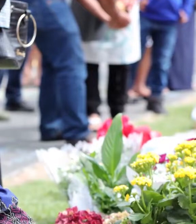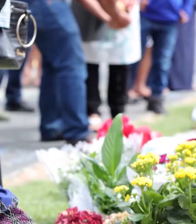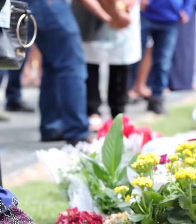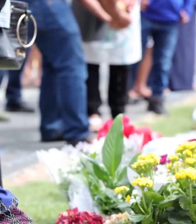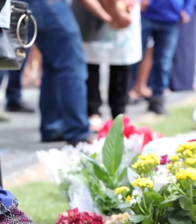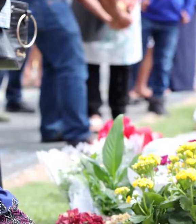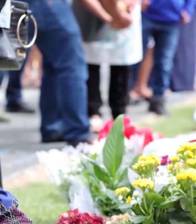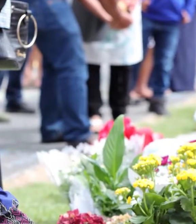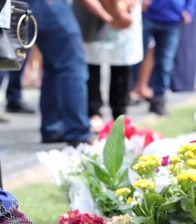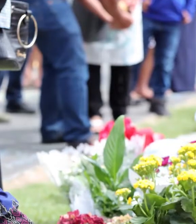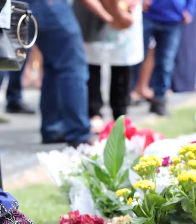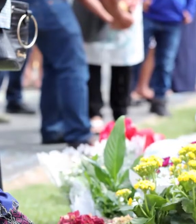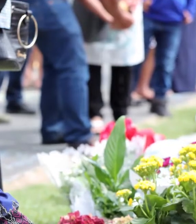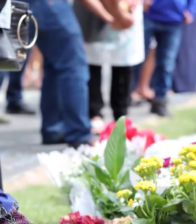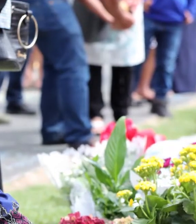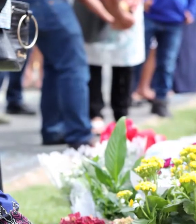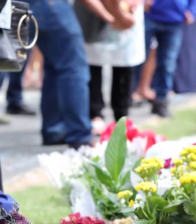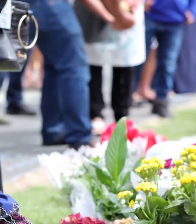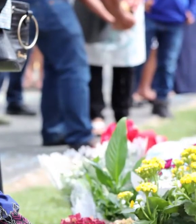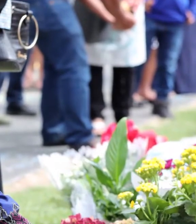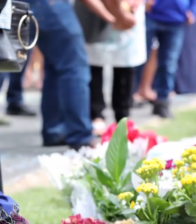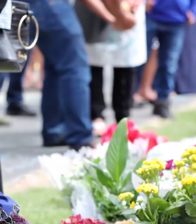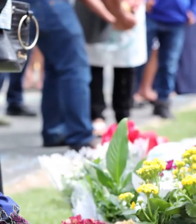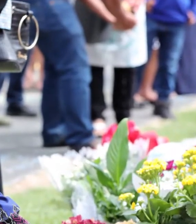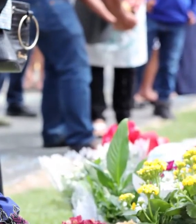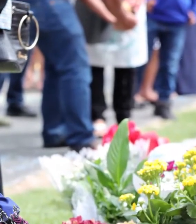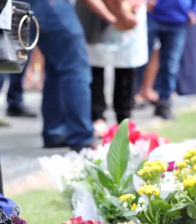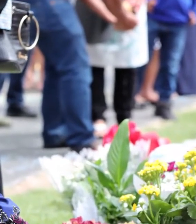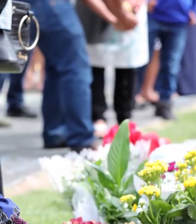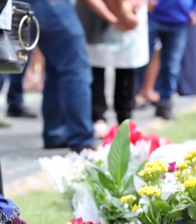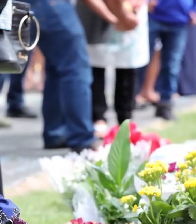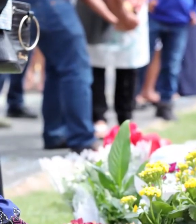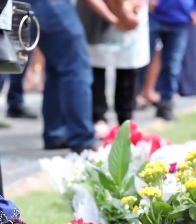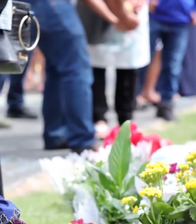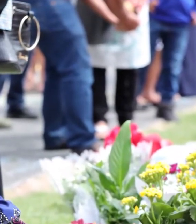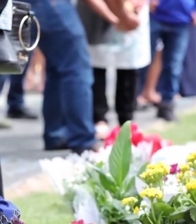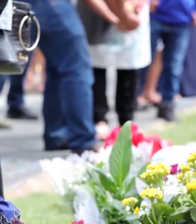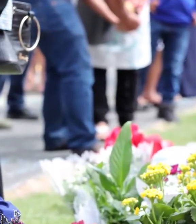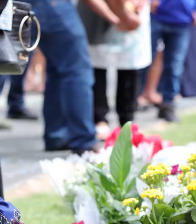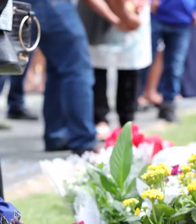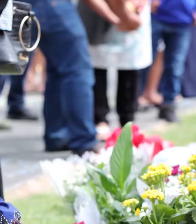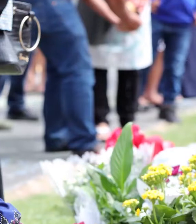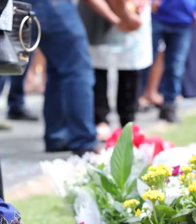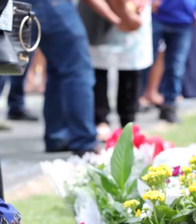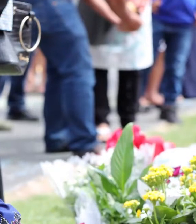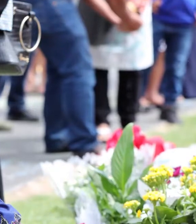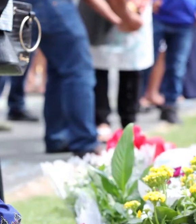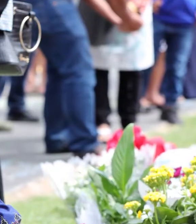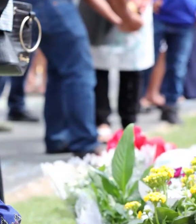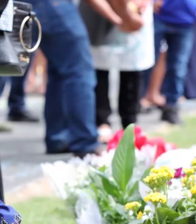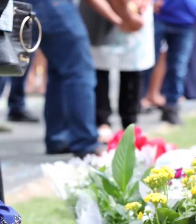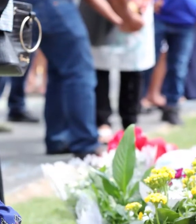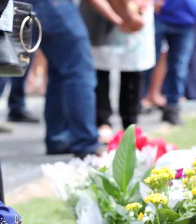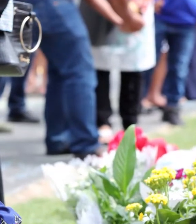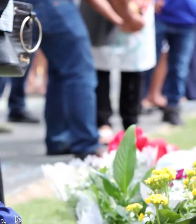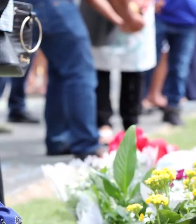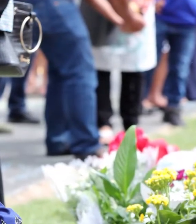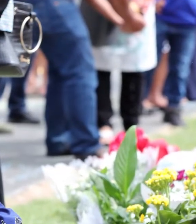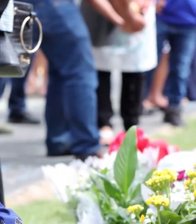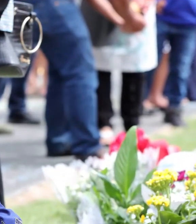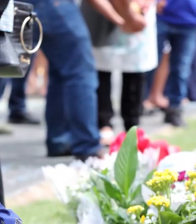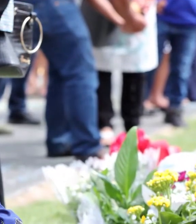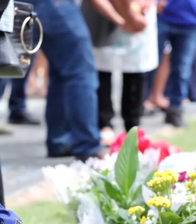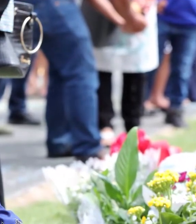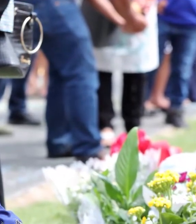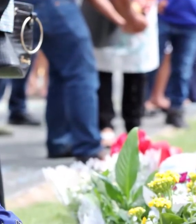murder or manslaughter, the family is eligible for a funeral grant of around $10,000. There are